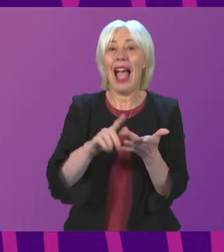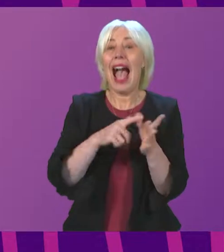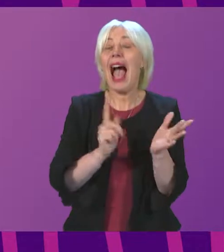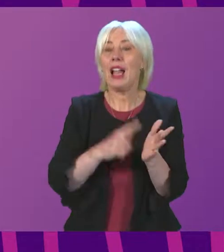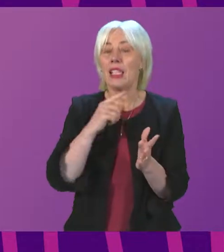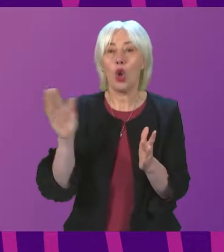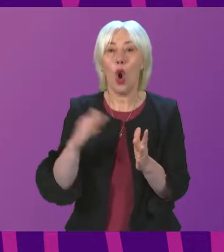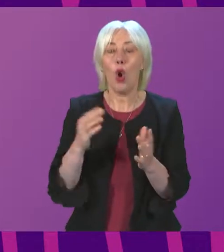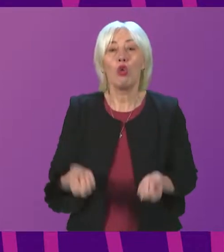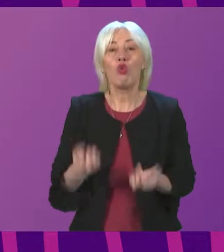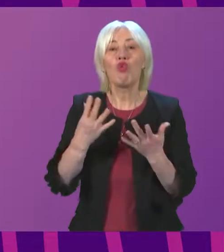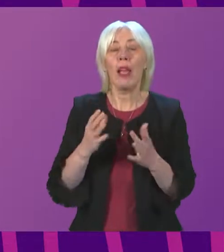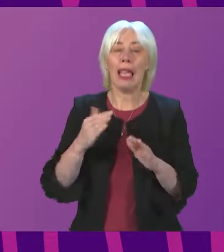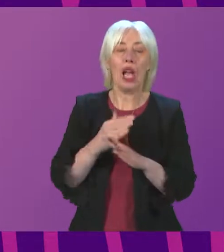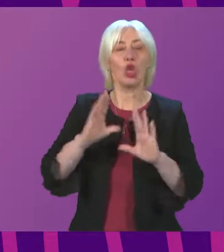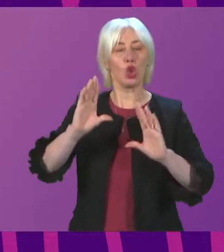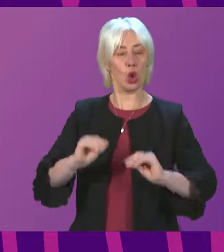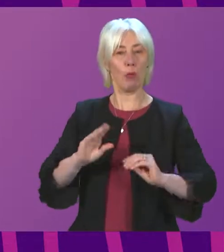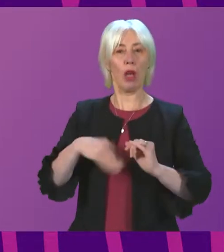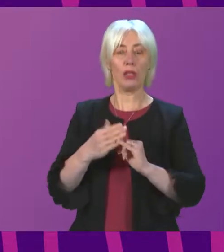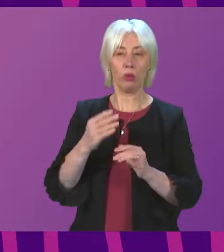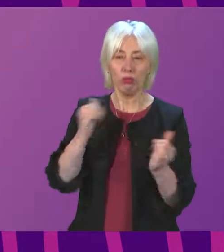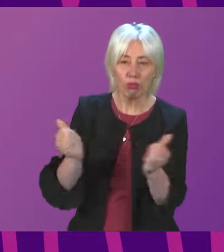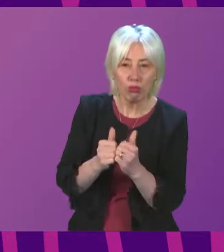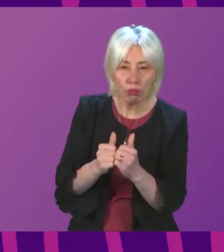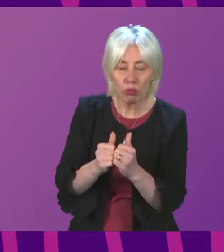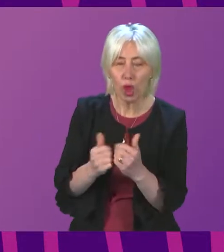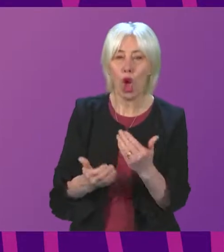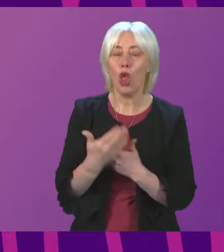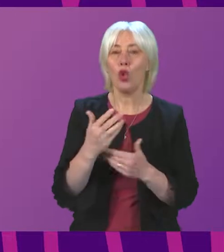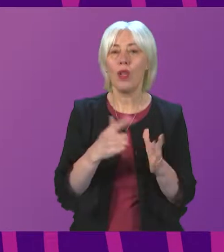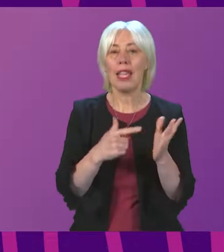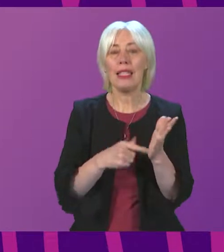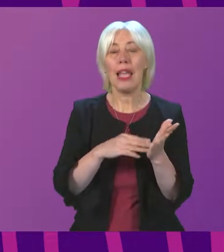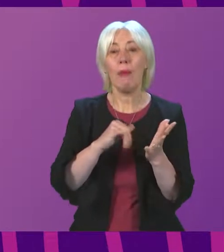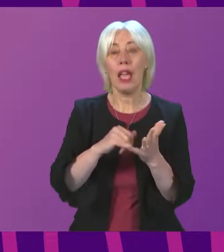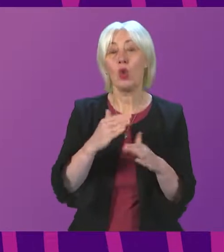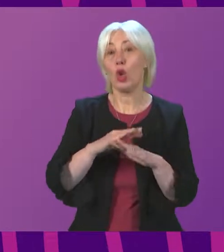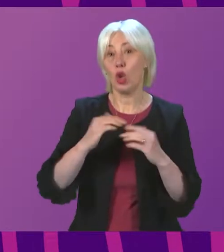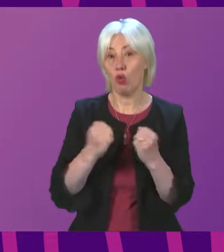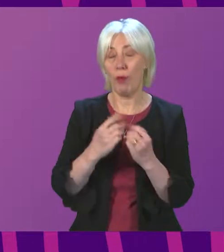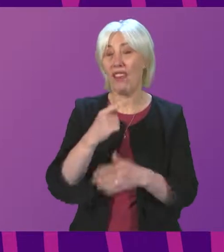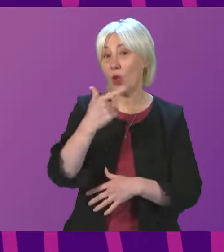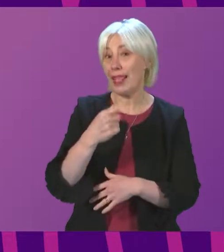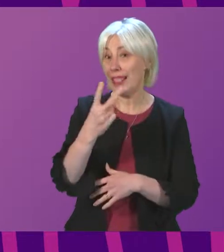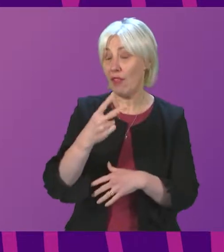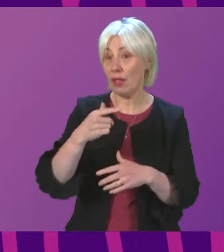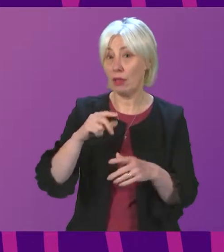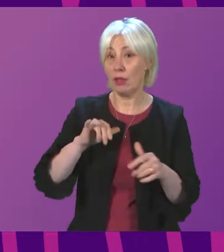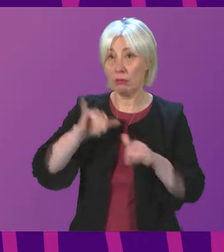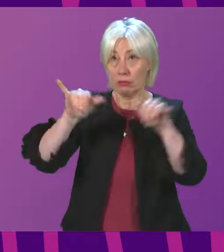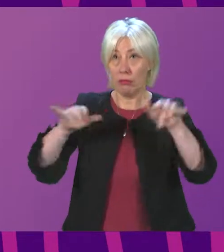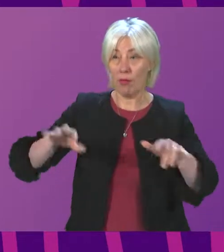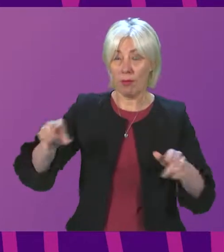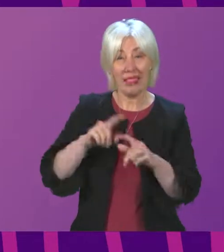suspended while talks continued. In addition, new ATMS working groups were established with 27 air traffic colleagues from across